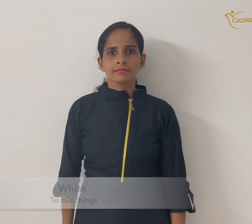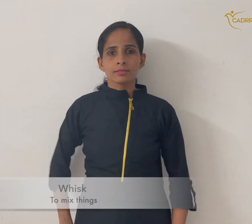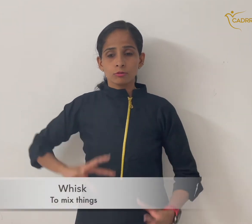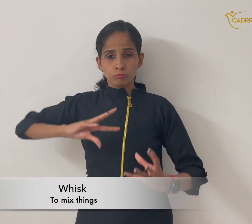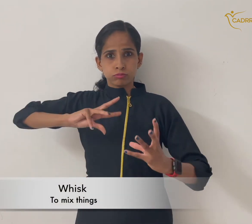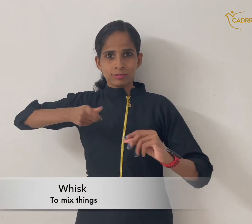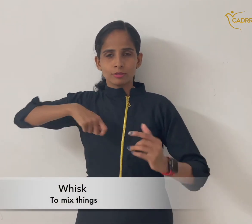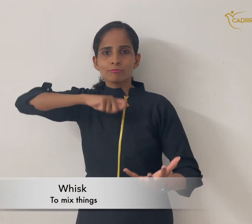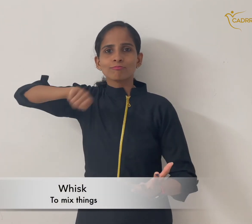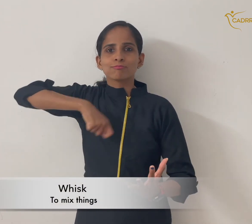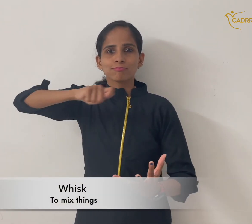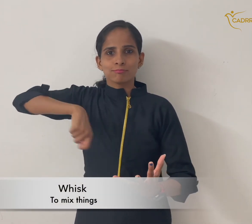whisk